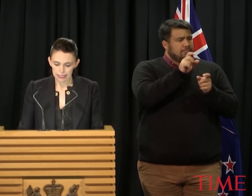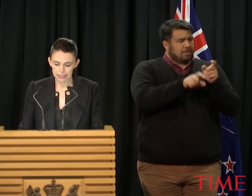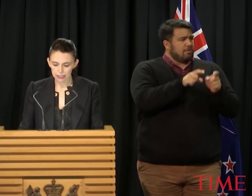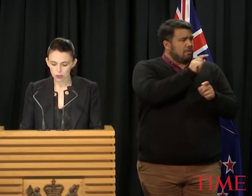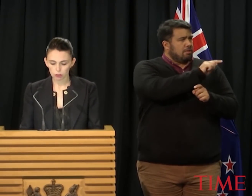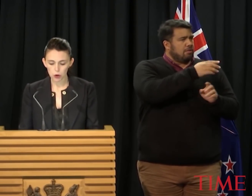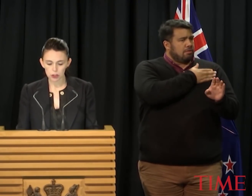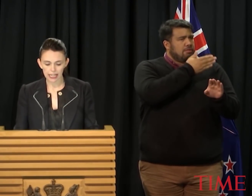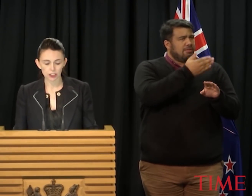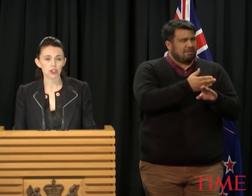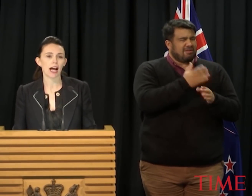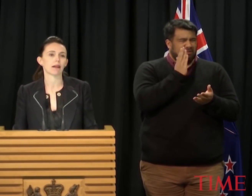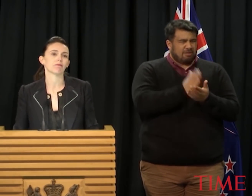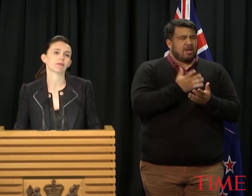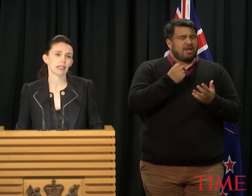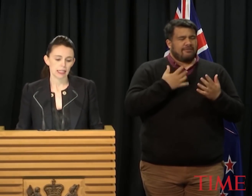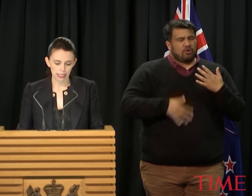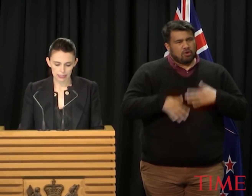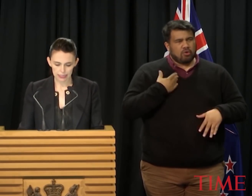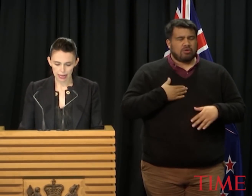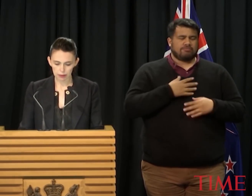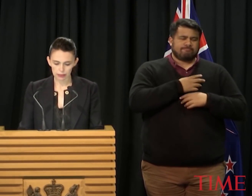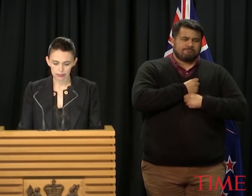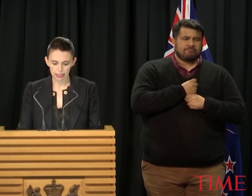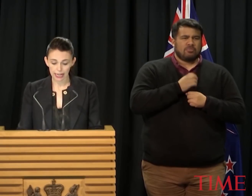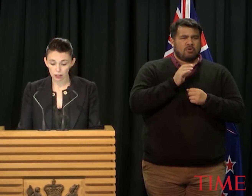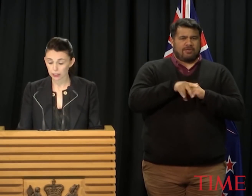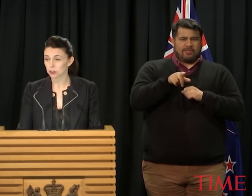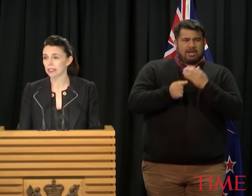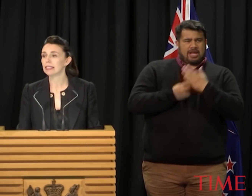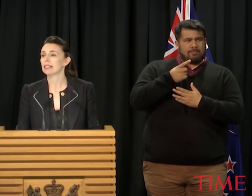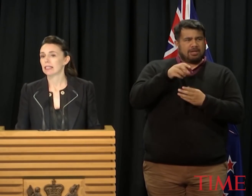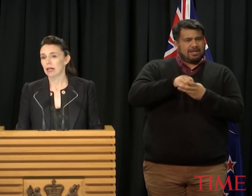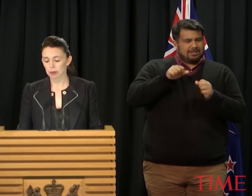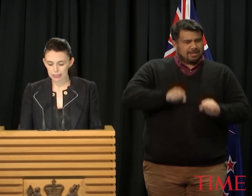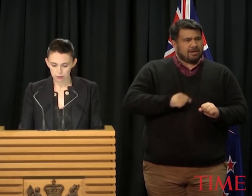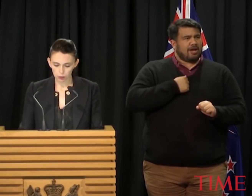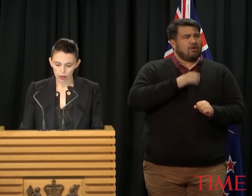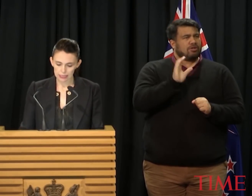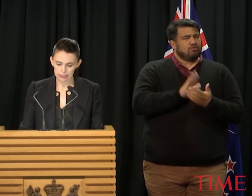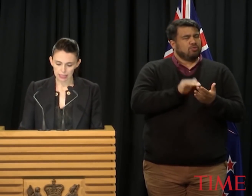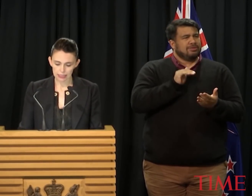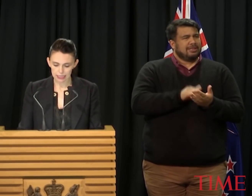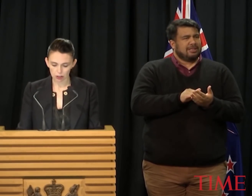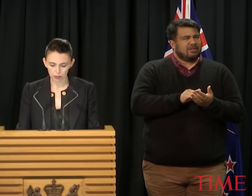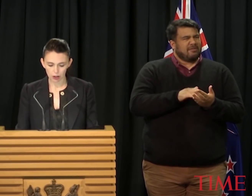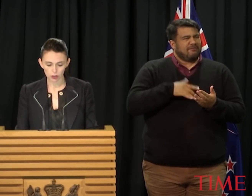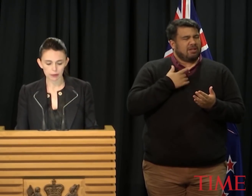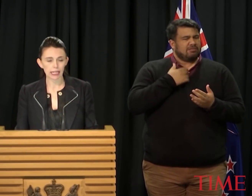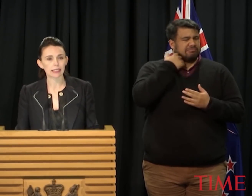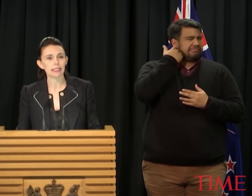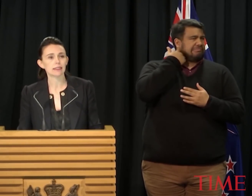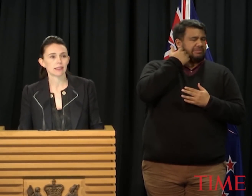sense of hurt and shame that this has happened in our country, a place that prides itself